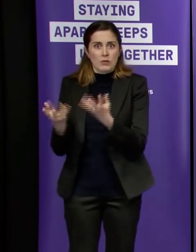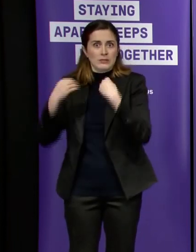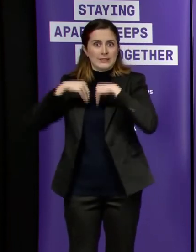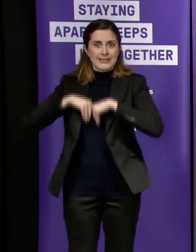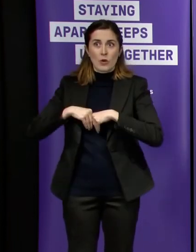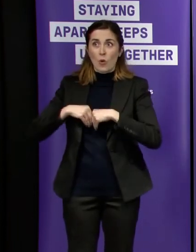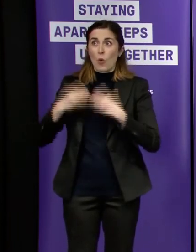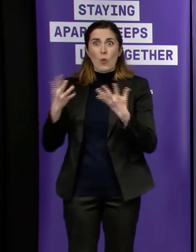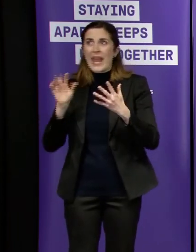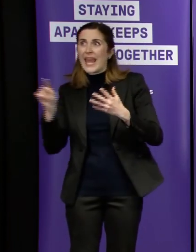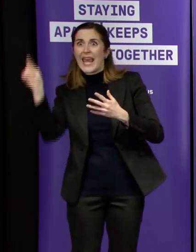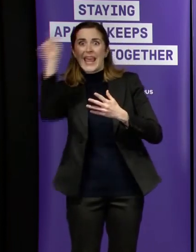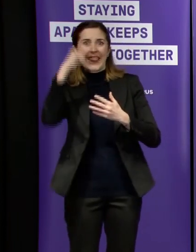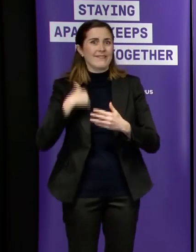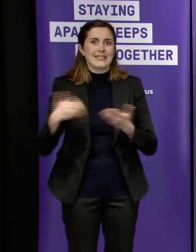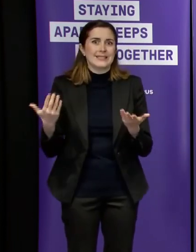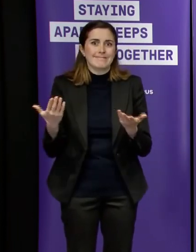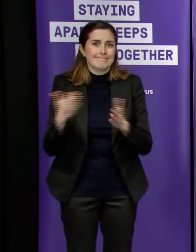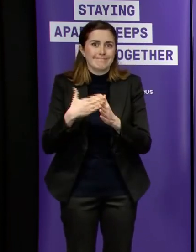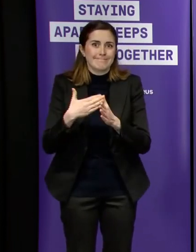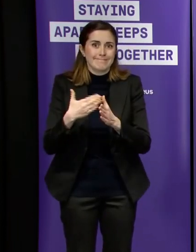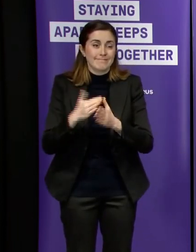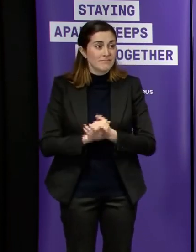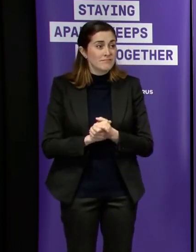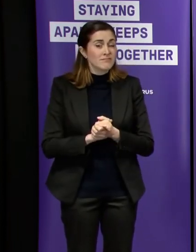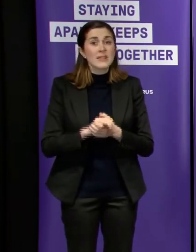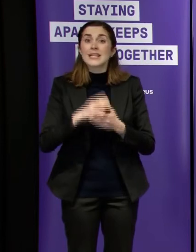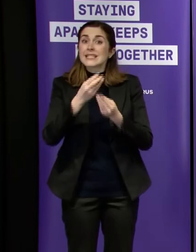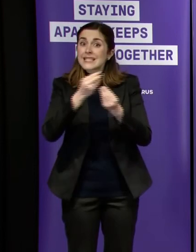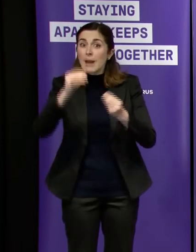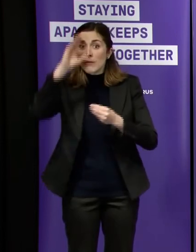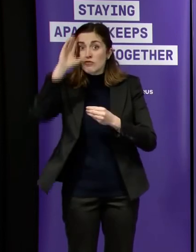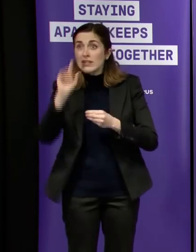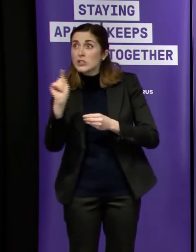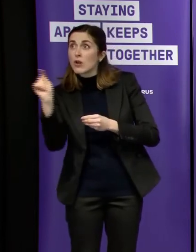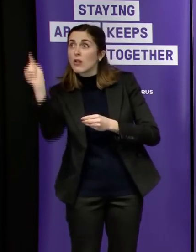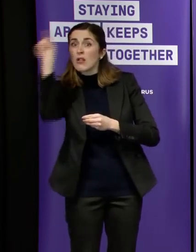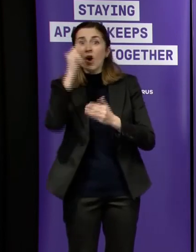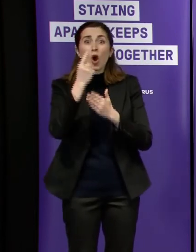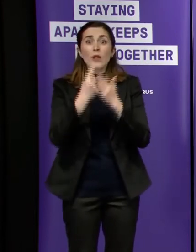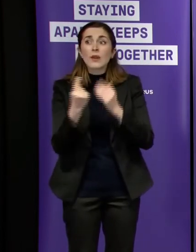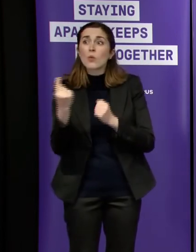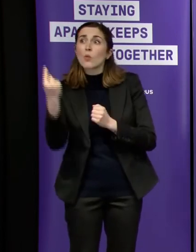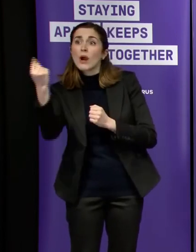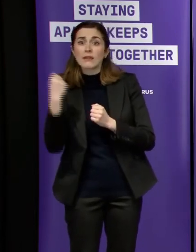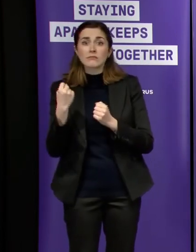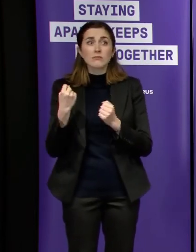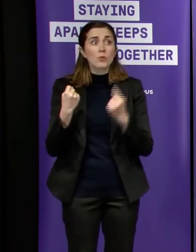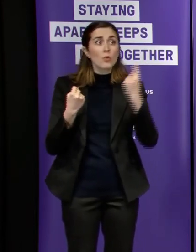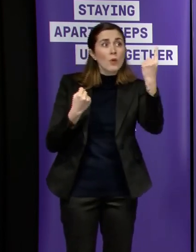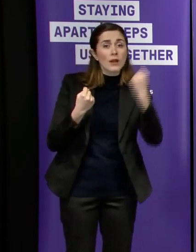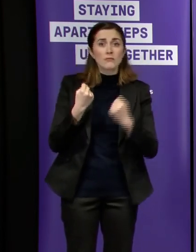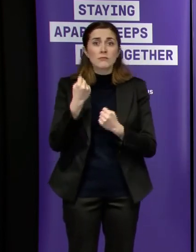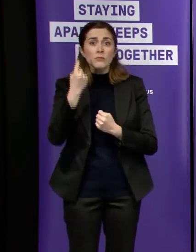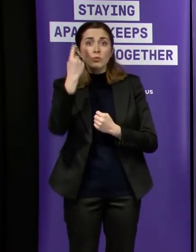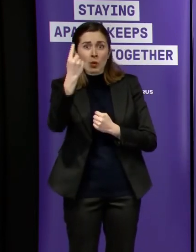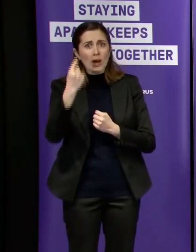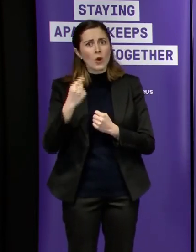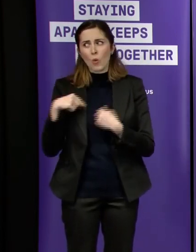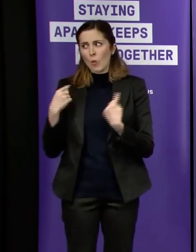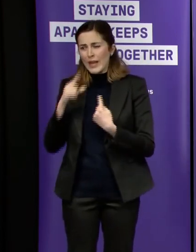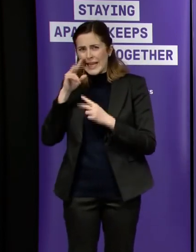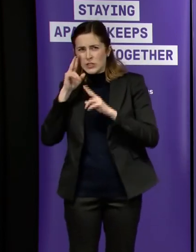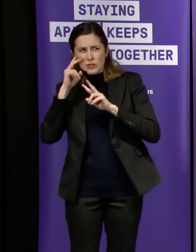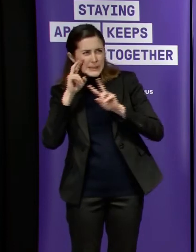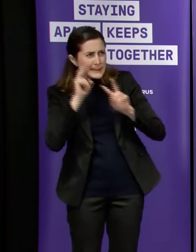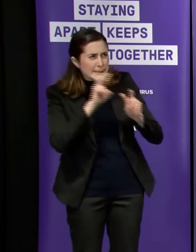at the moment um when we're getting down to relatively small numbers um we can you know start to drill down very carefully into um into the